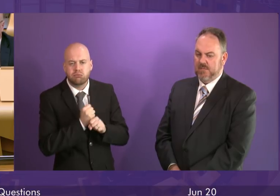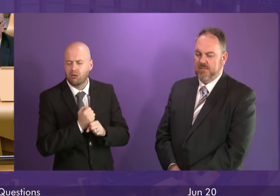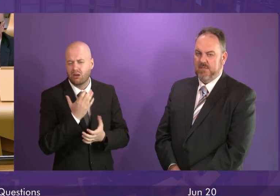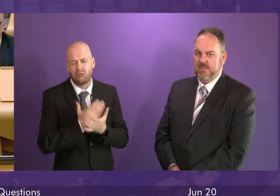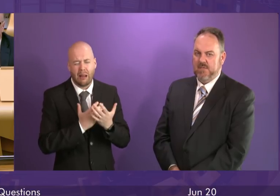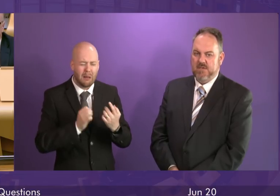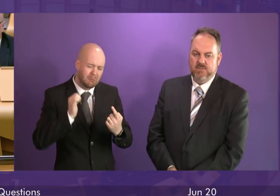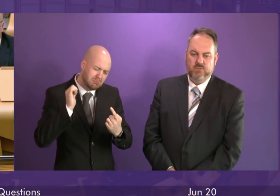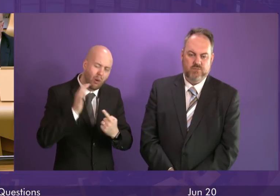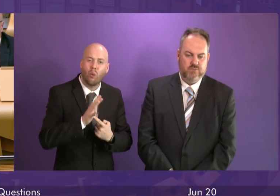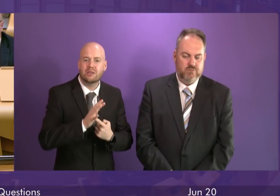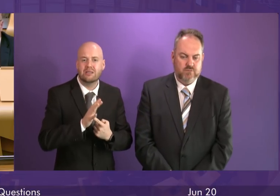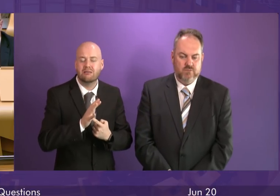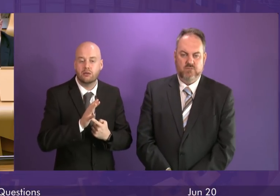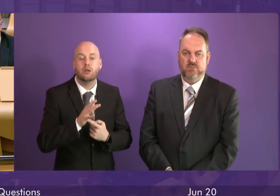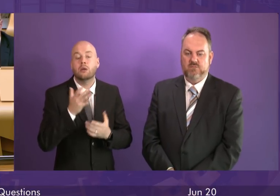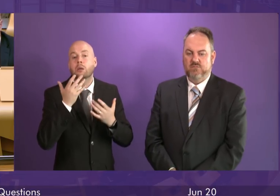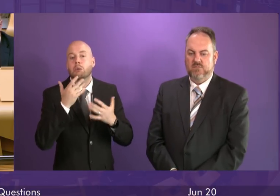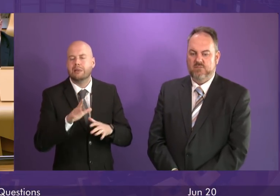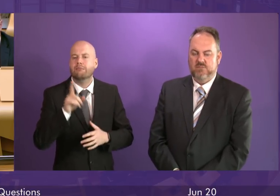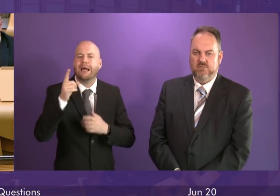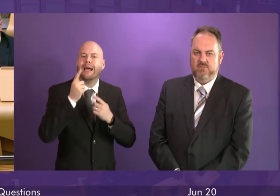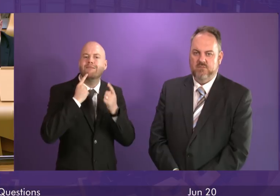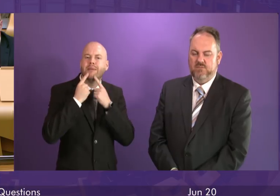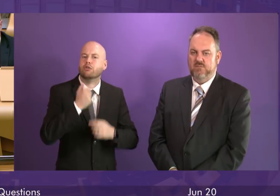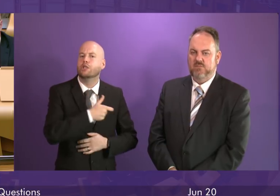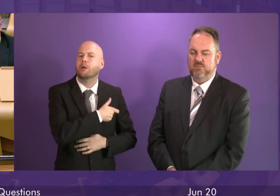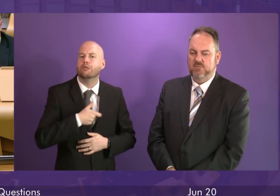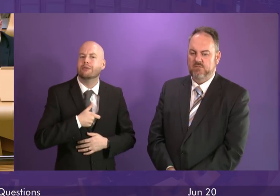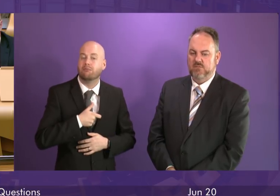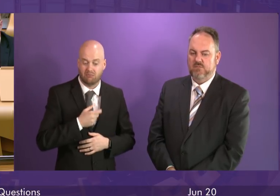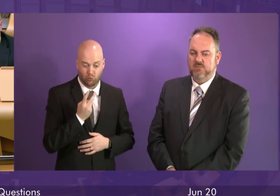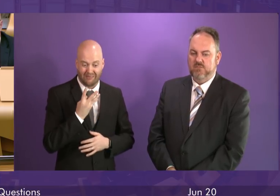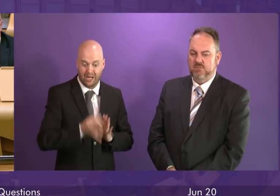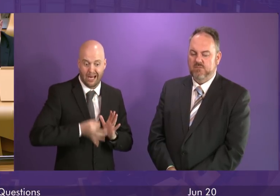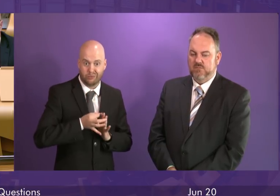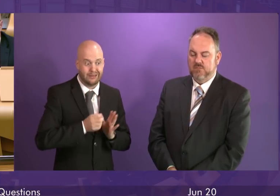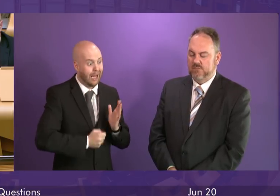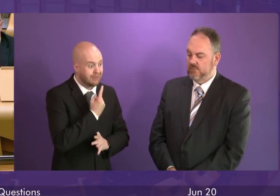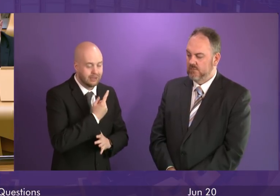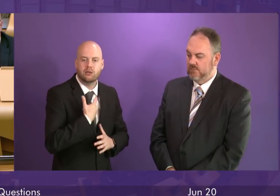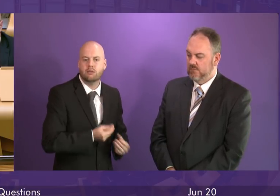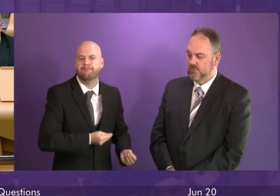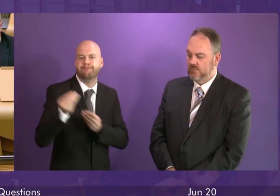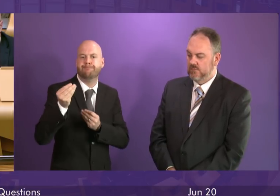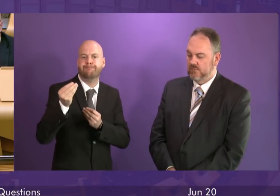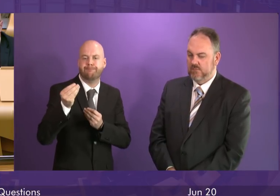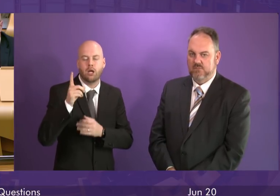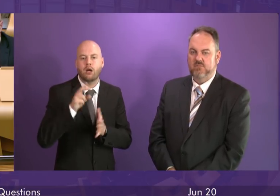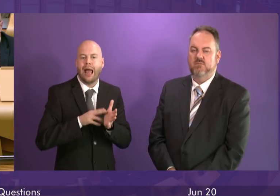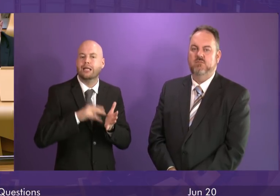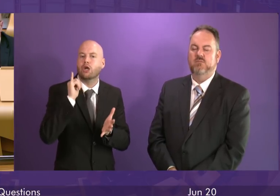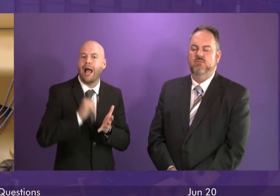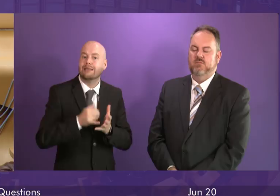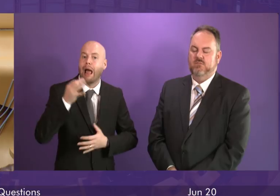been reported to the Information Commissioner. That happened within 24 hours. NHS Highland has taken steps, rightly, to apologise to